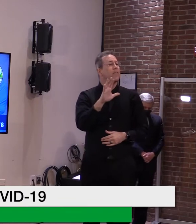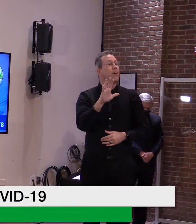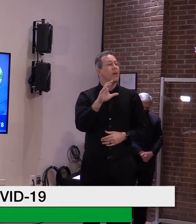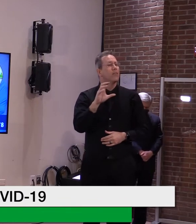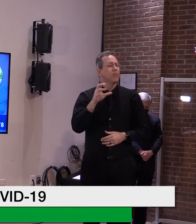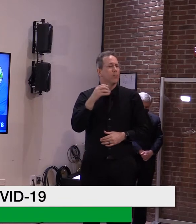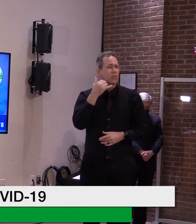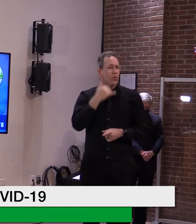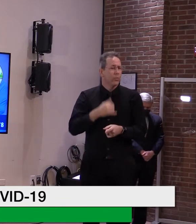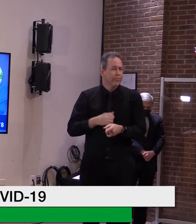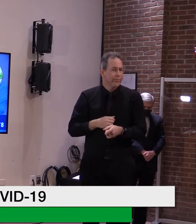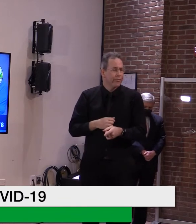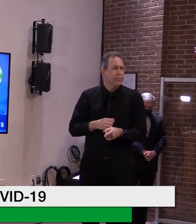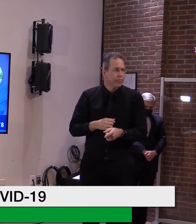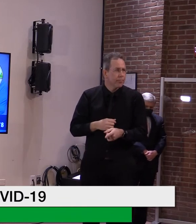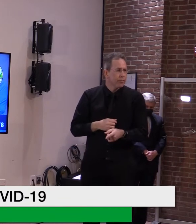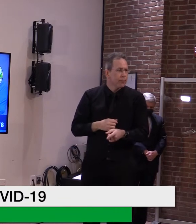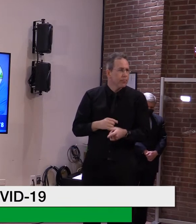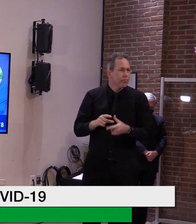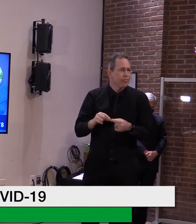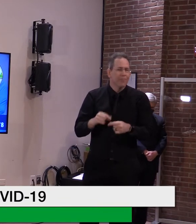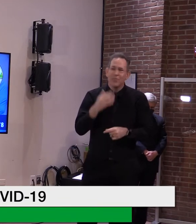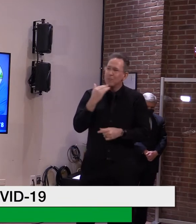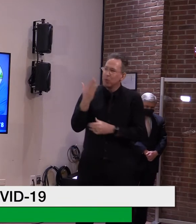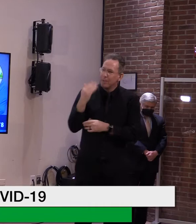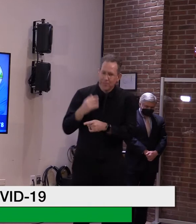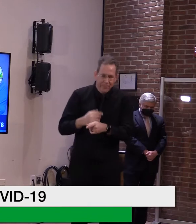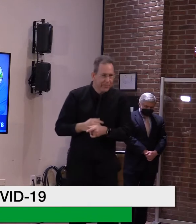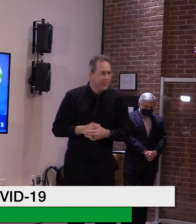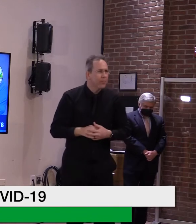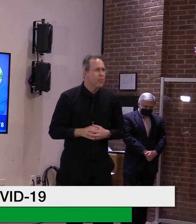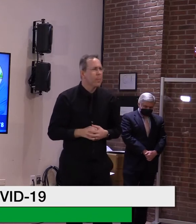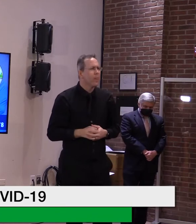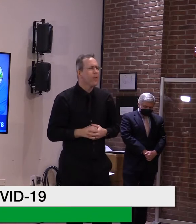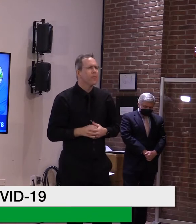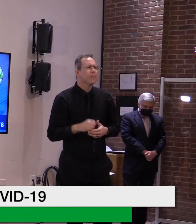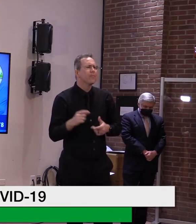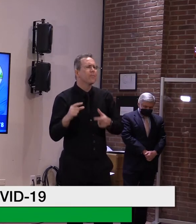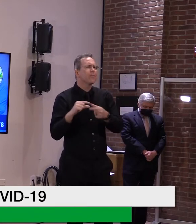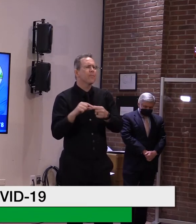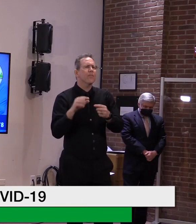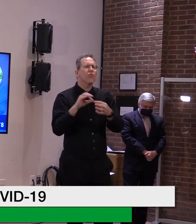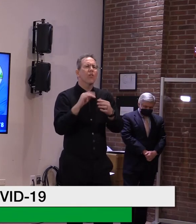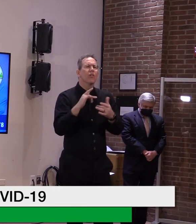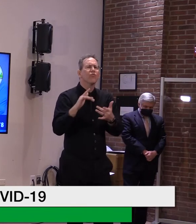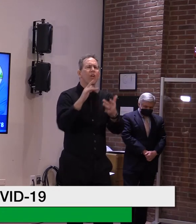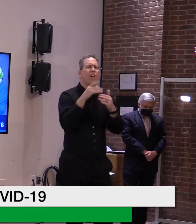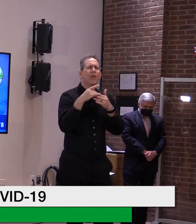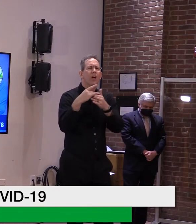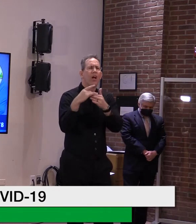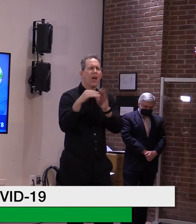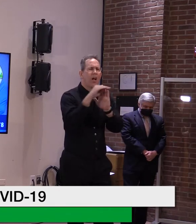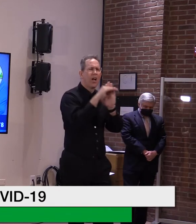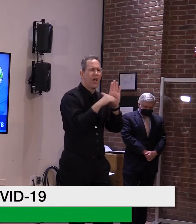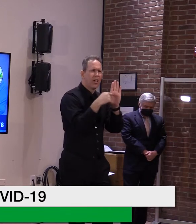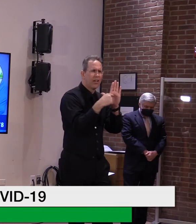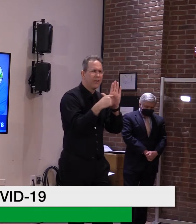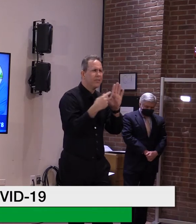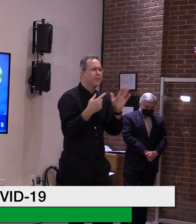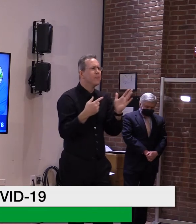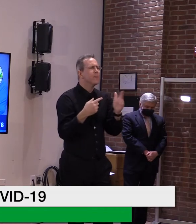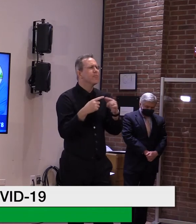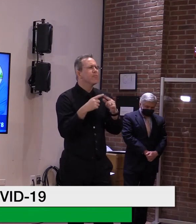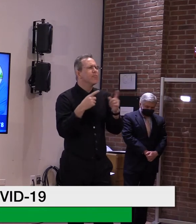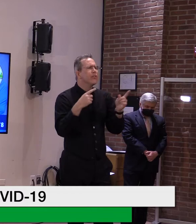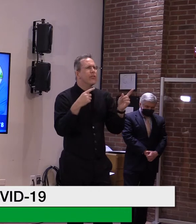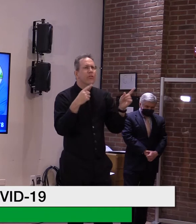Thank you. Good morning. Governor Scott, kind of just going off that travel guidance, I believe it was last week, Maine Governor Janet Mills kind of opened up